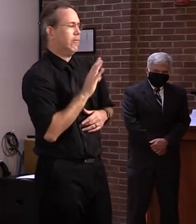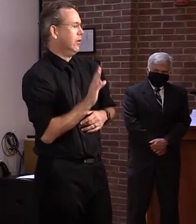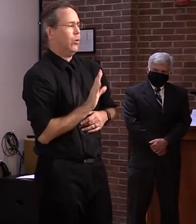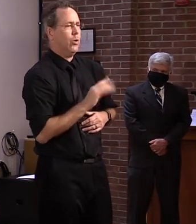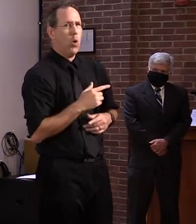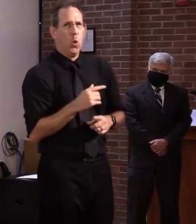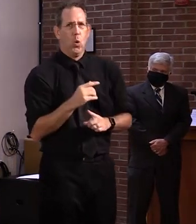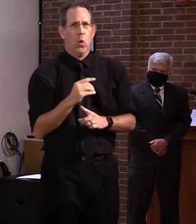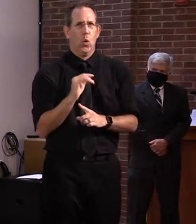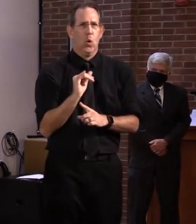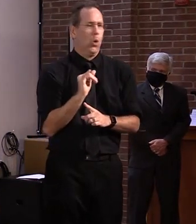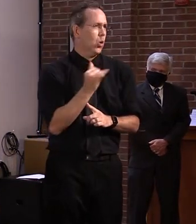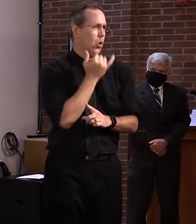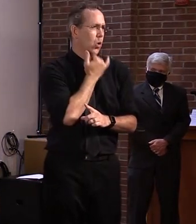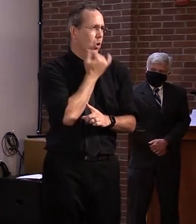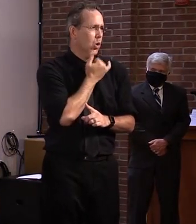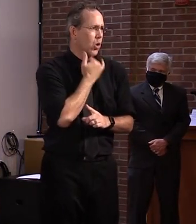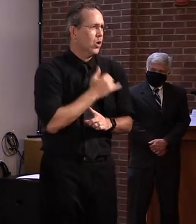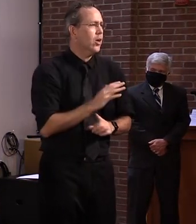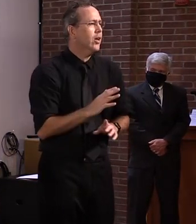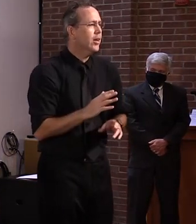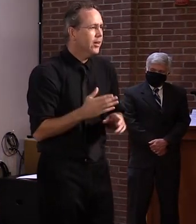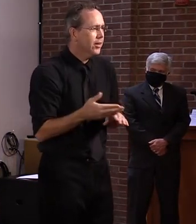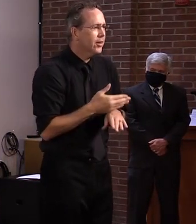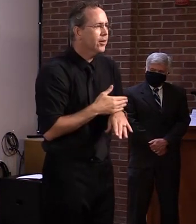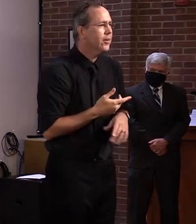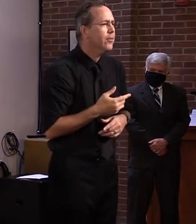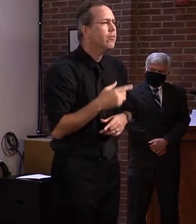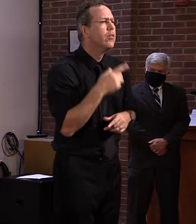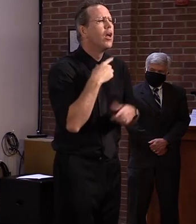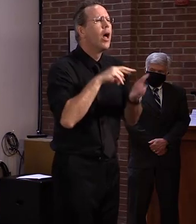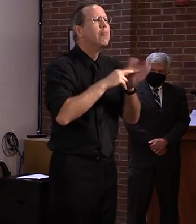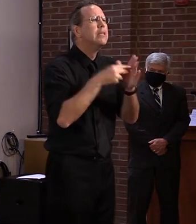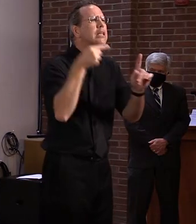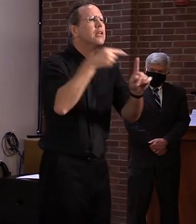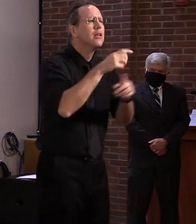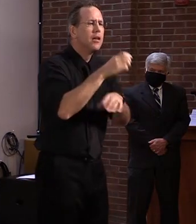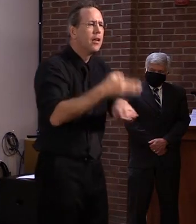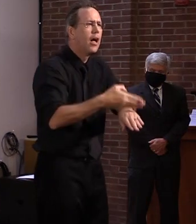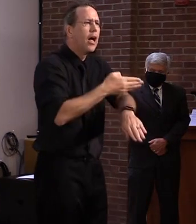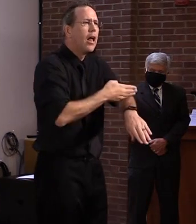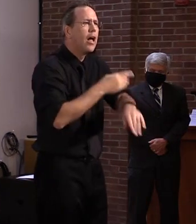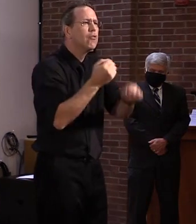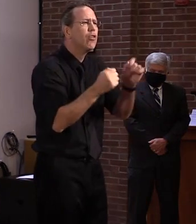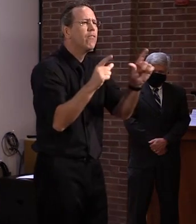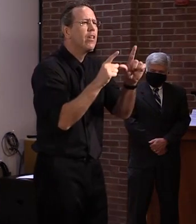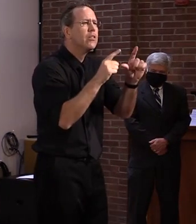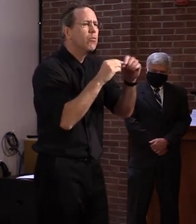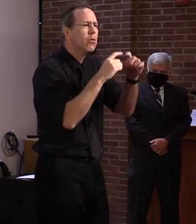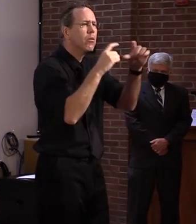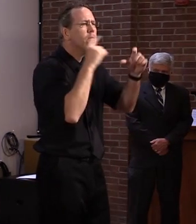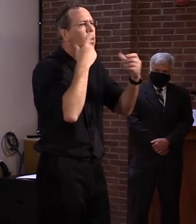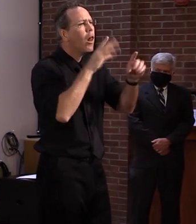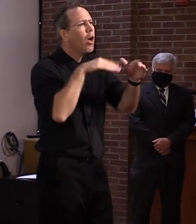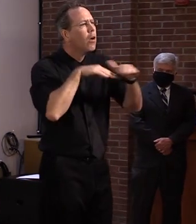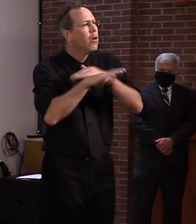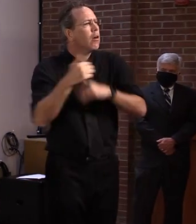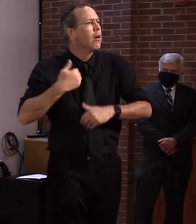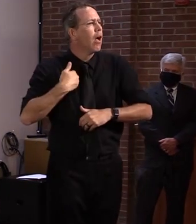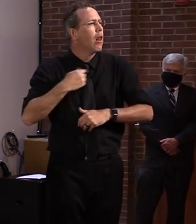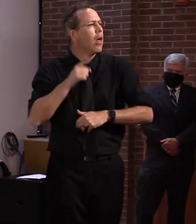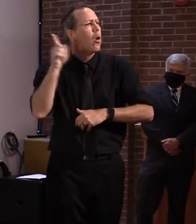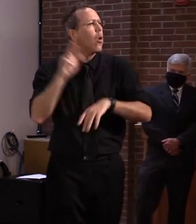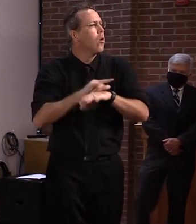licenses then. Um, so enhanced driver's license. If you currently have an enhanced driver's license, you can